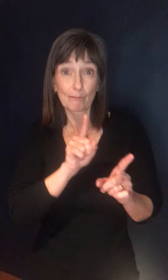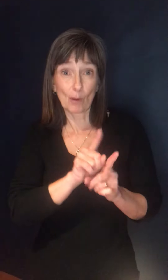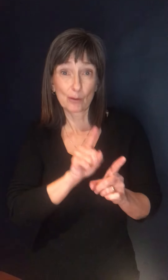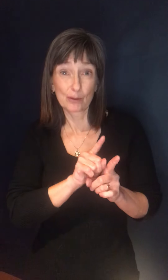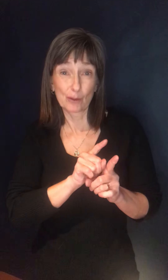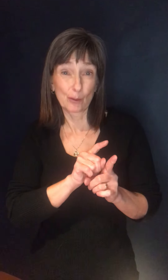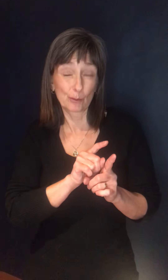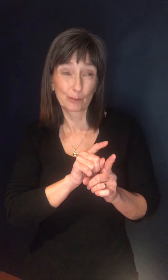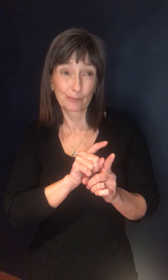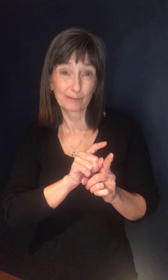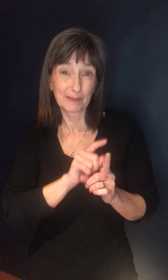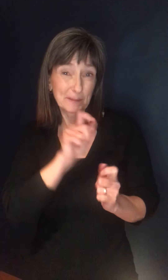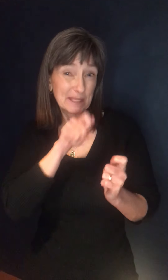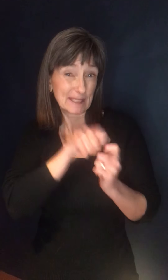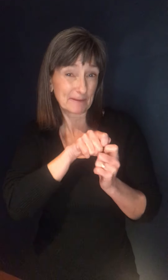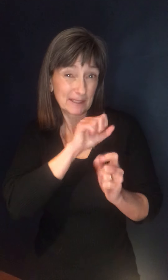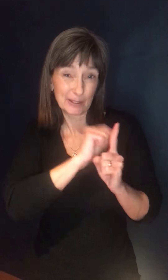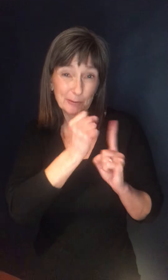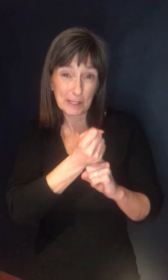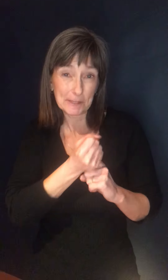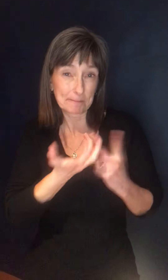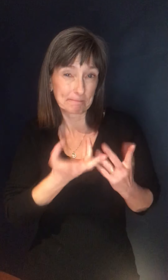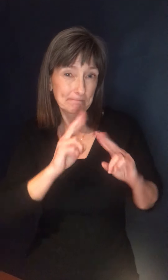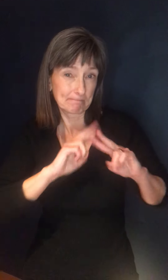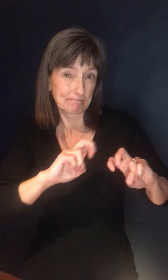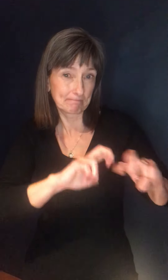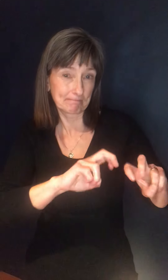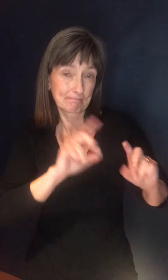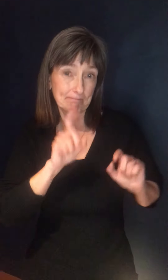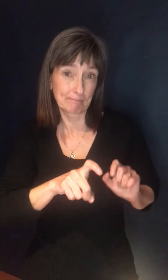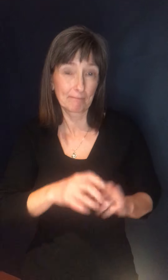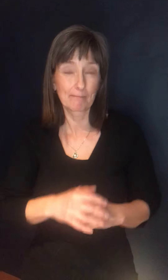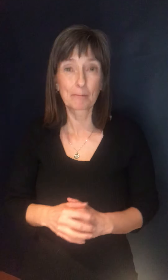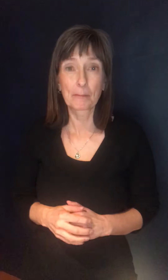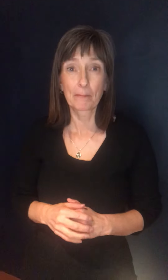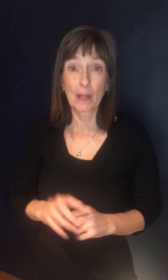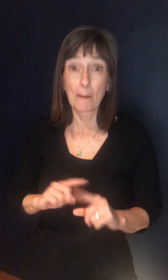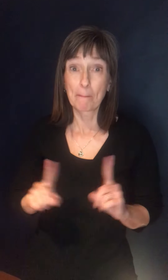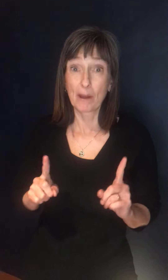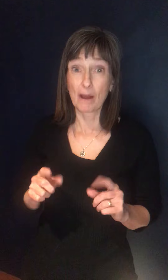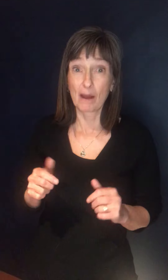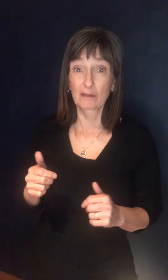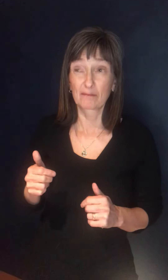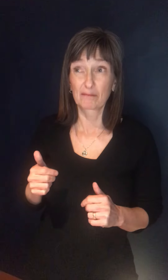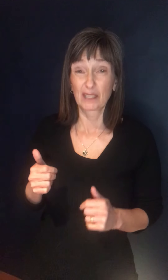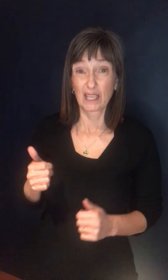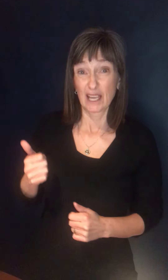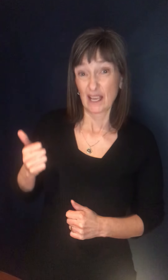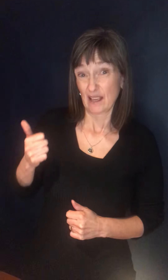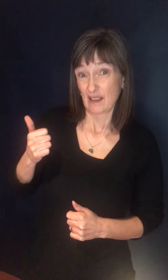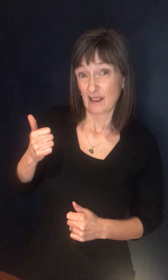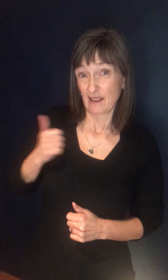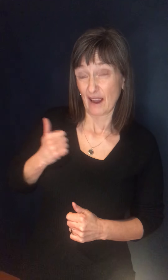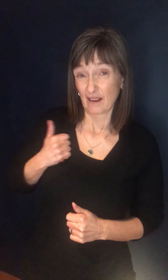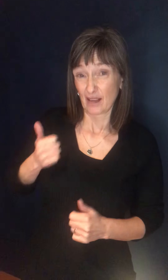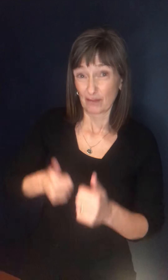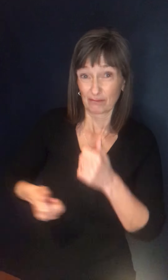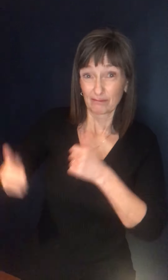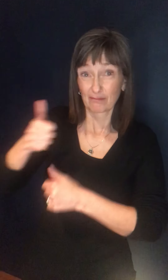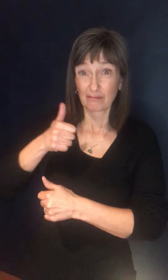Unfortunately, um, you know, I don't think that that is happening very often that the chief public health officer is actually granting, um,